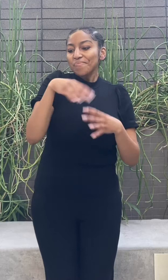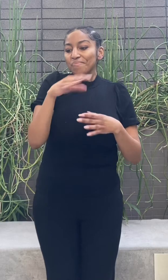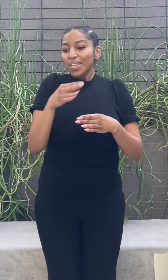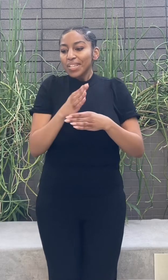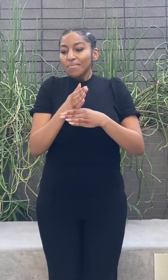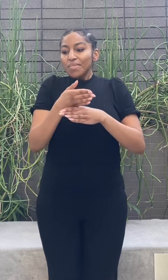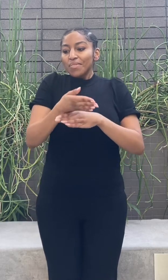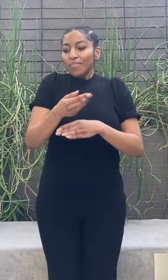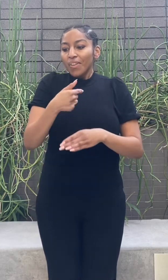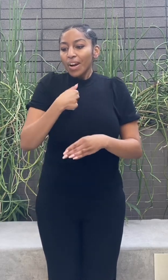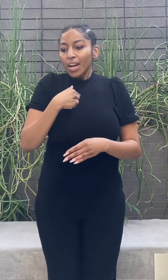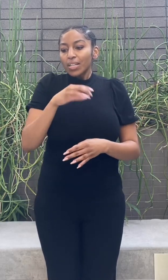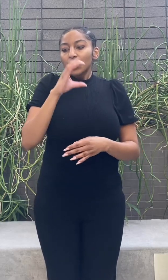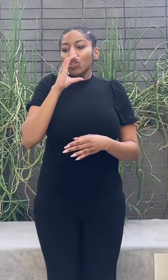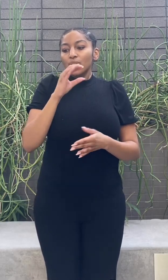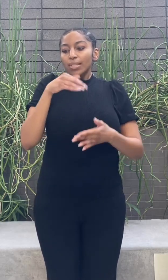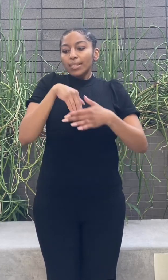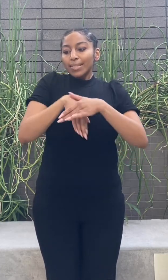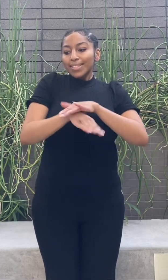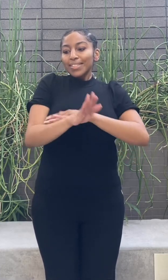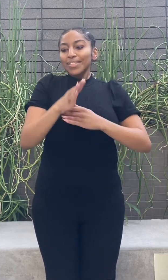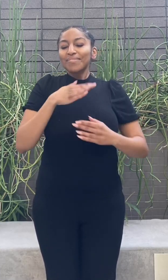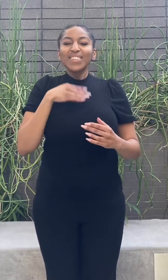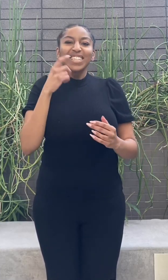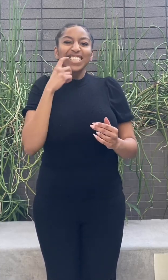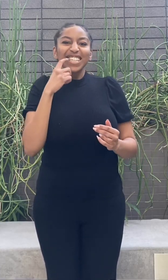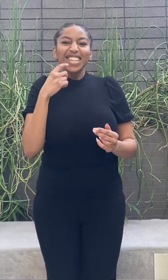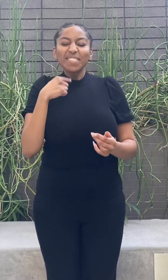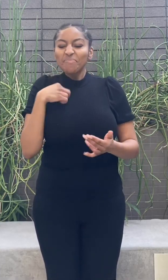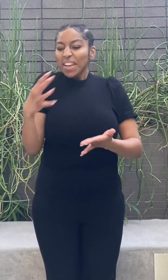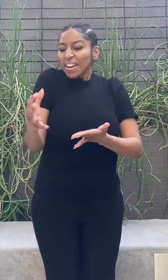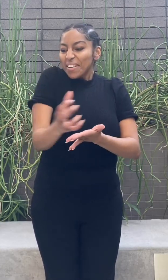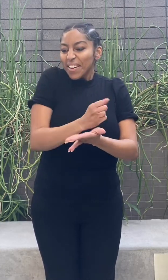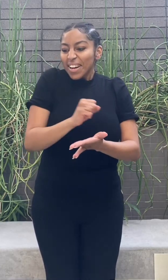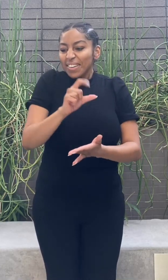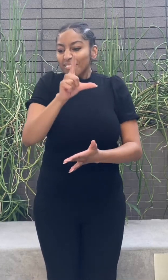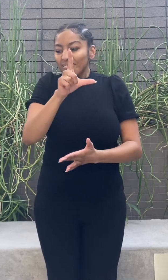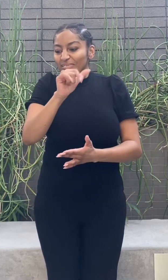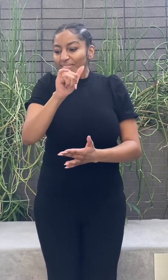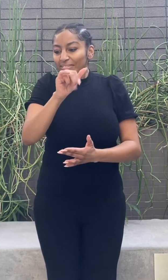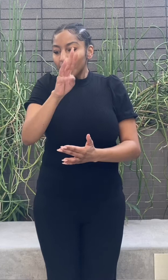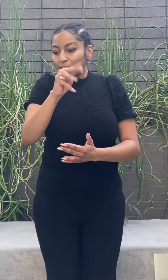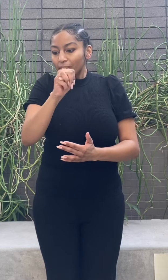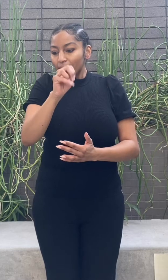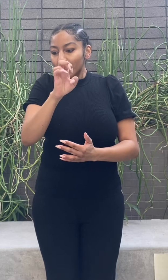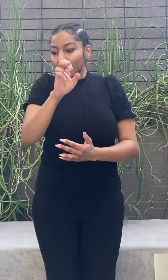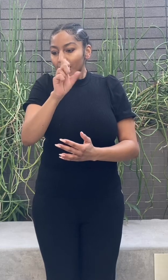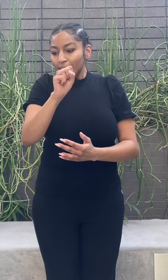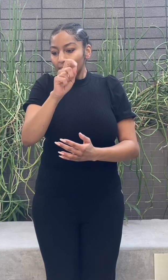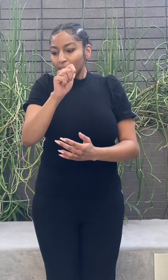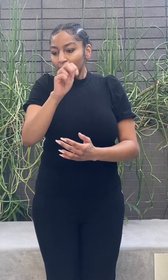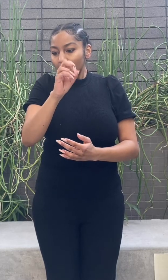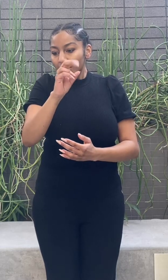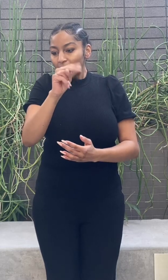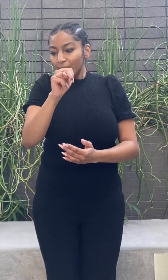Saint-Emilion, facts of corporate takeovers of designations in ancient, once-family